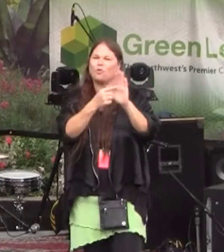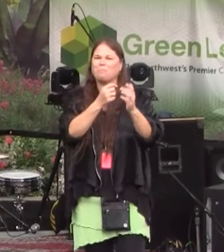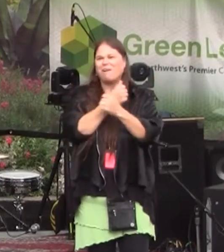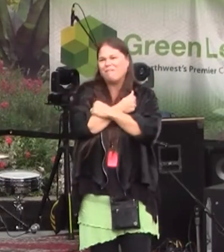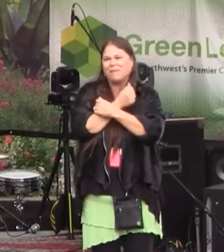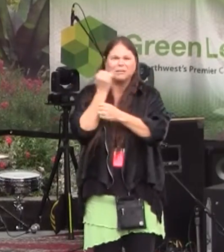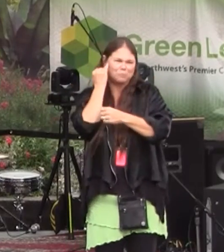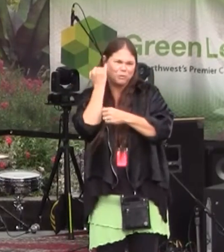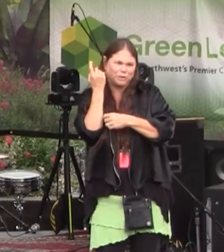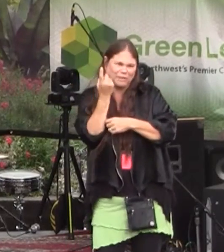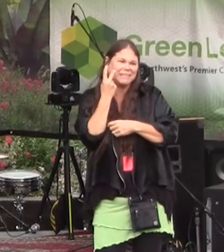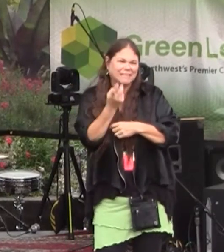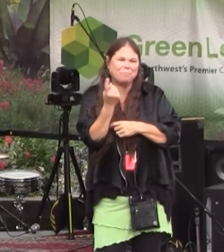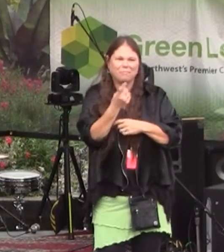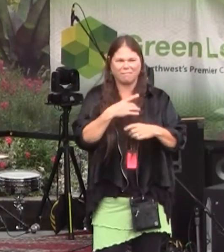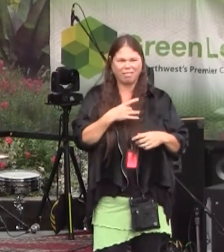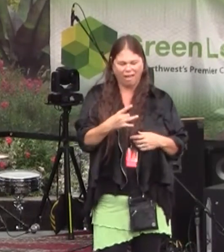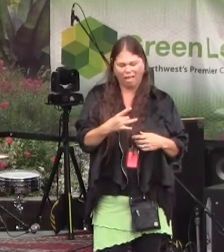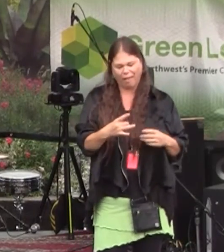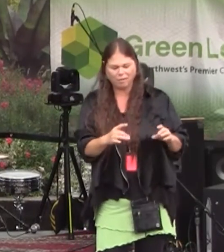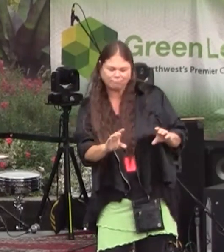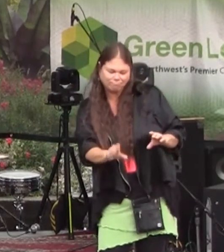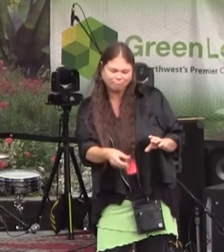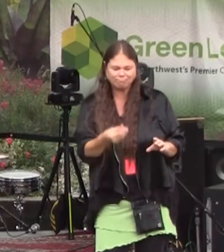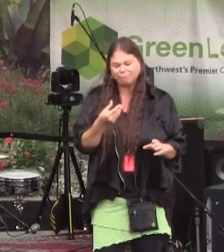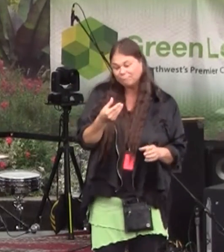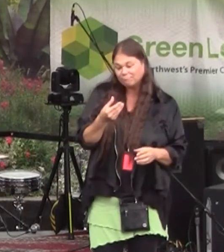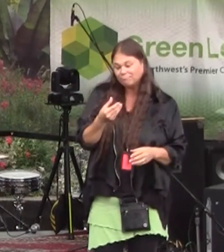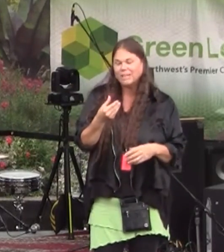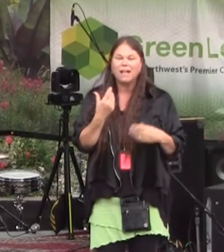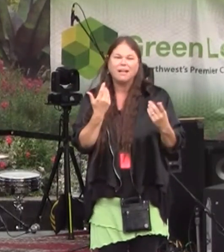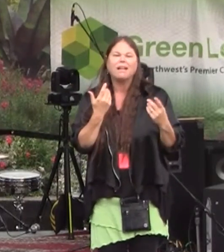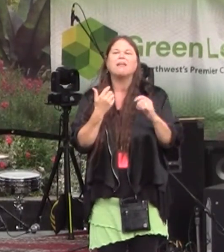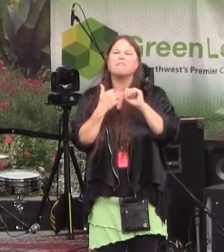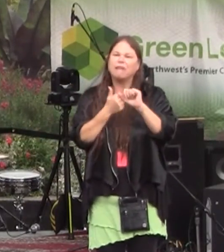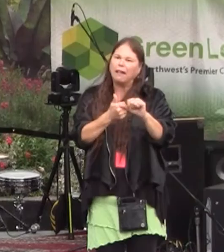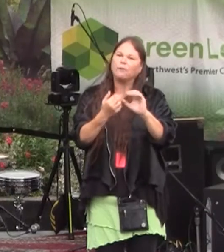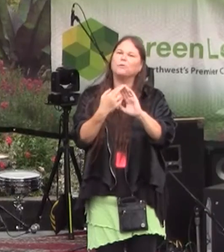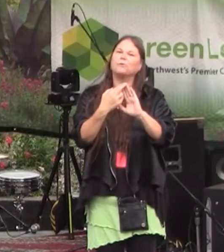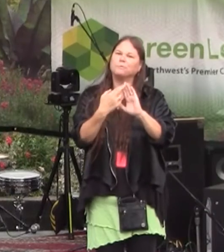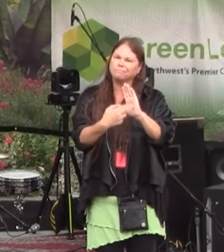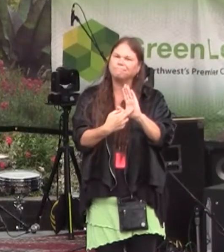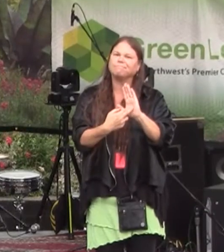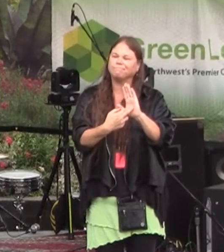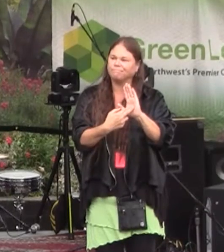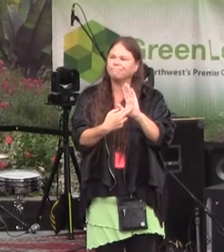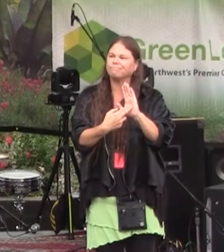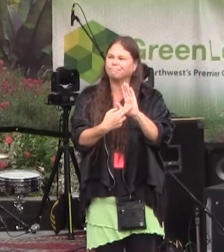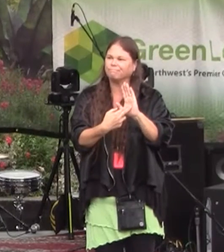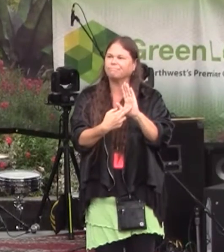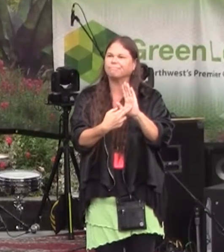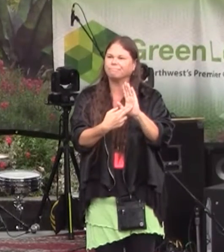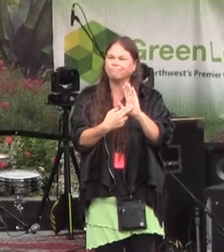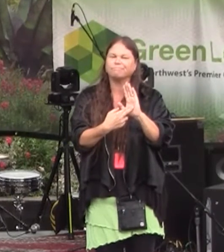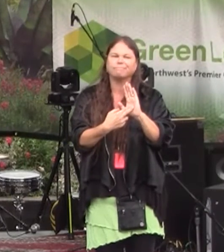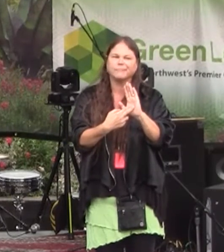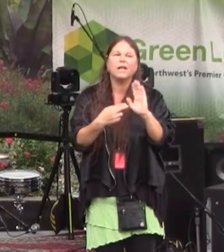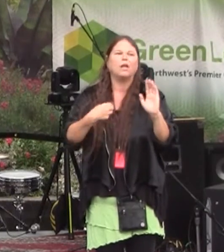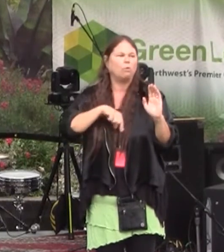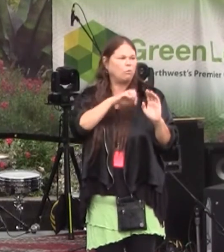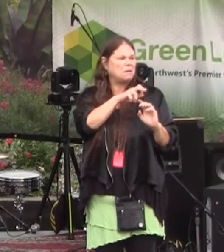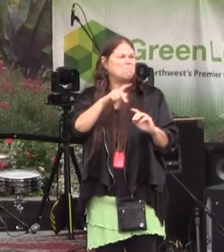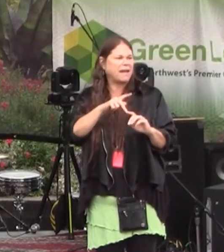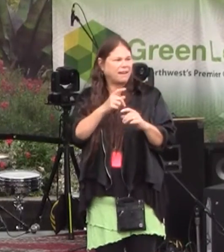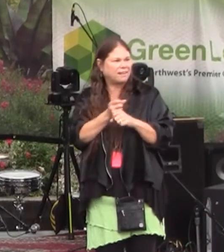something you like, pick it up. You know, follow the rules. And we'll be back